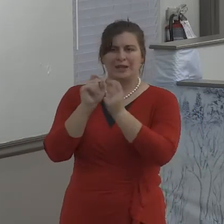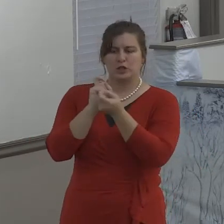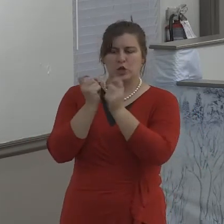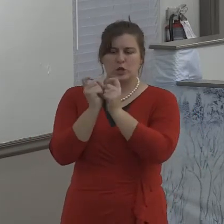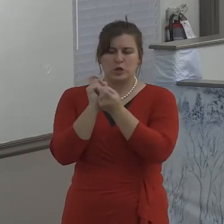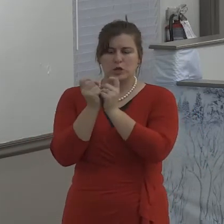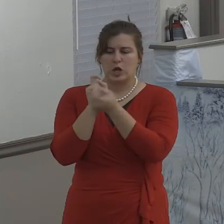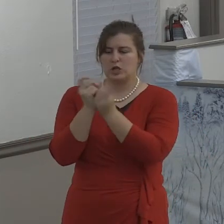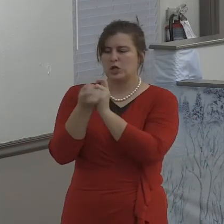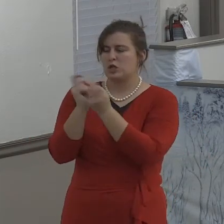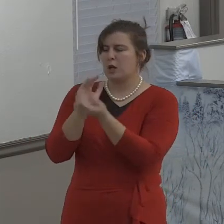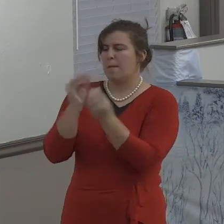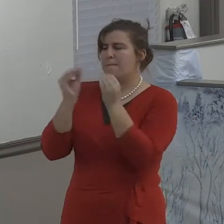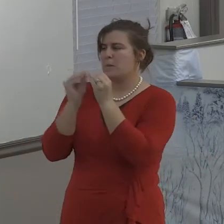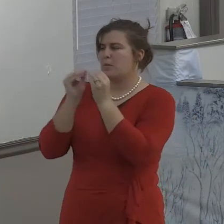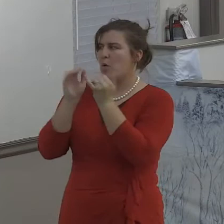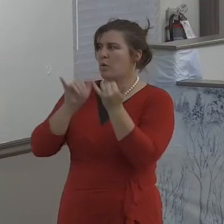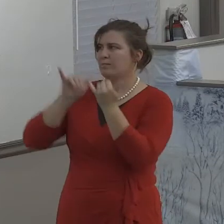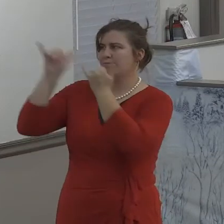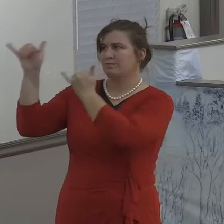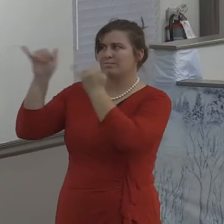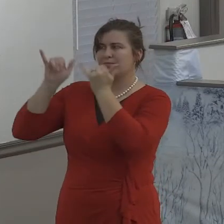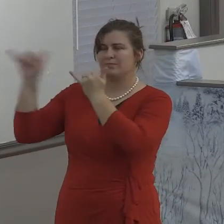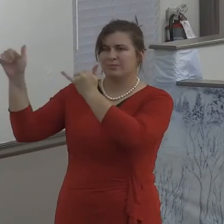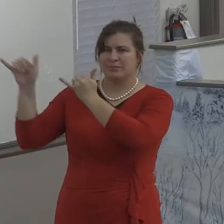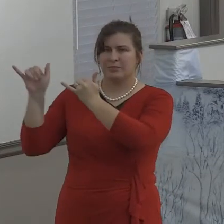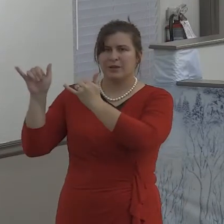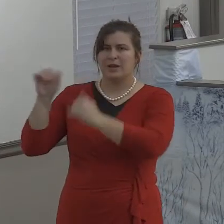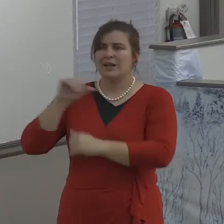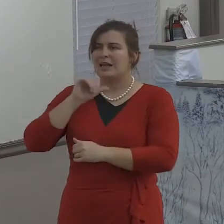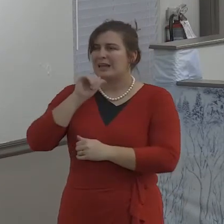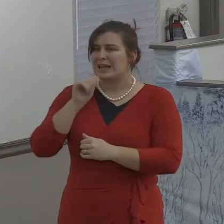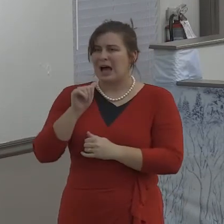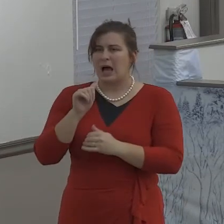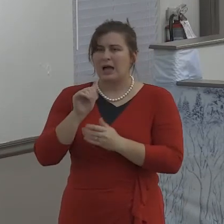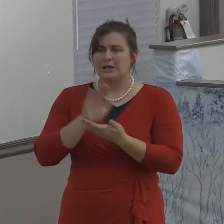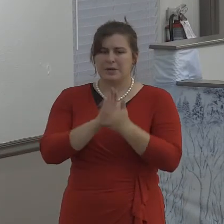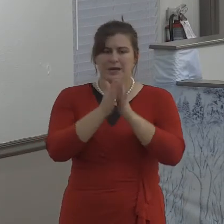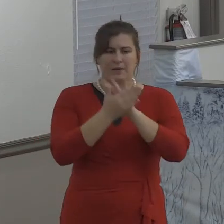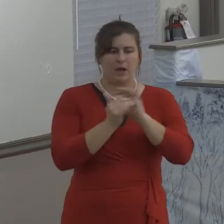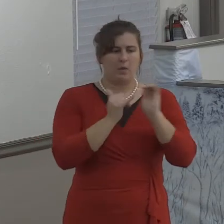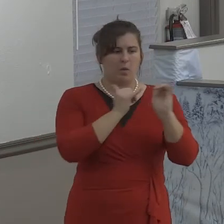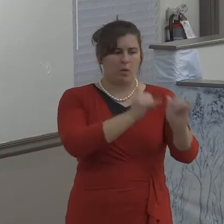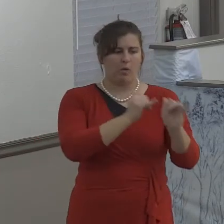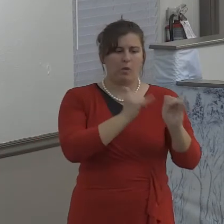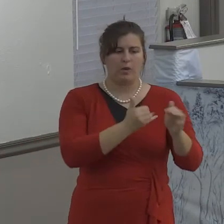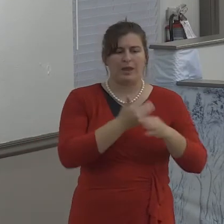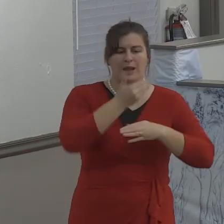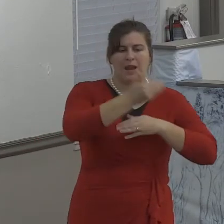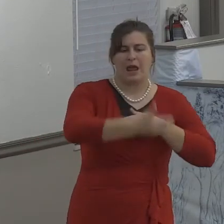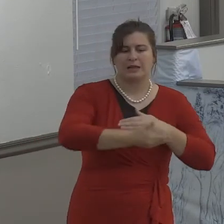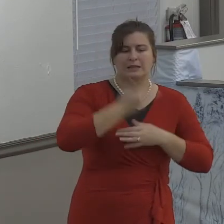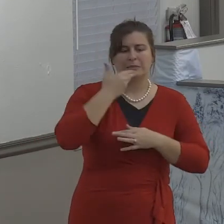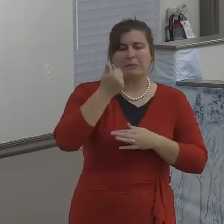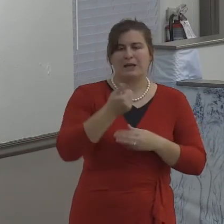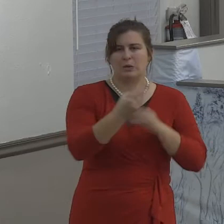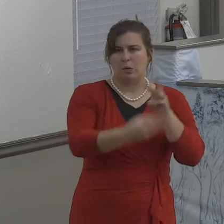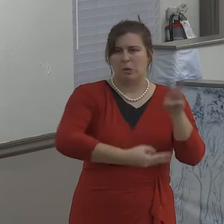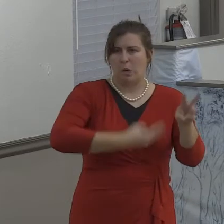we were yet sinners Christ died for us.